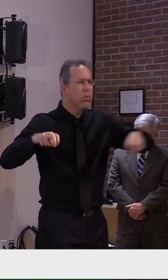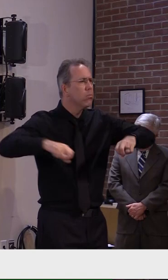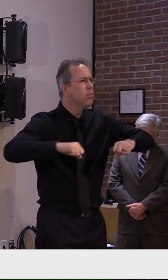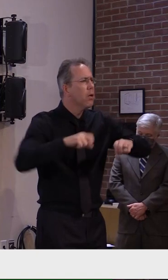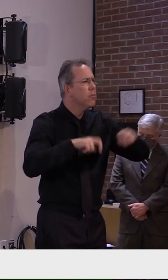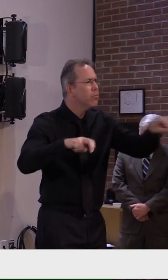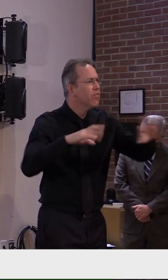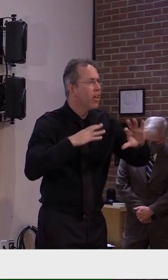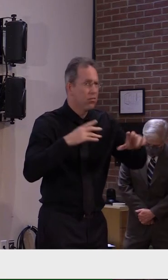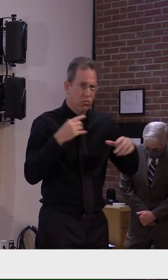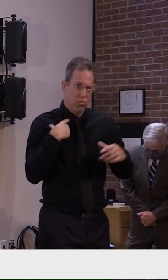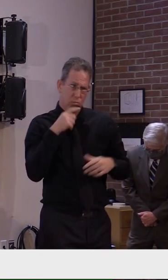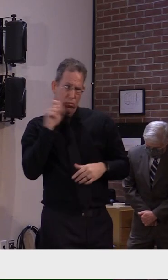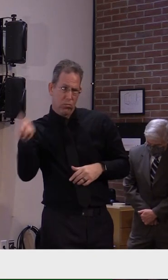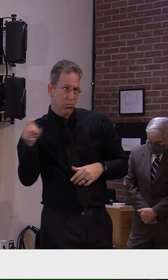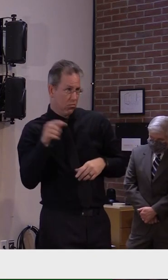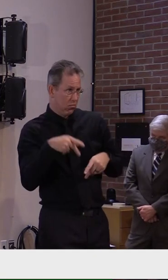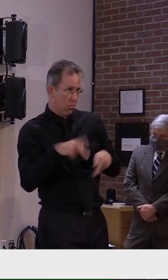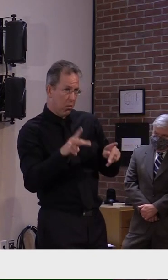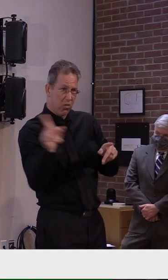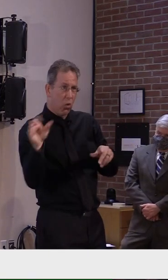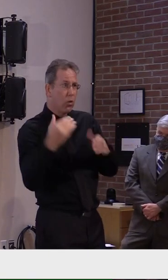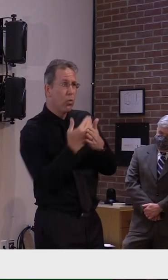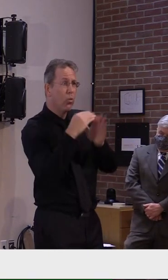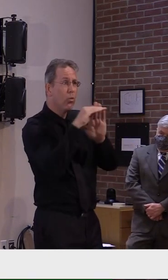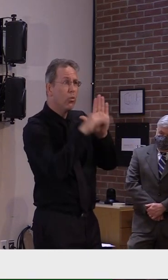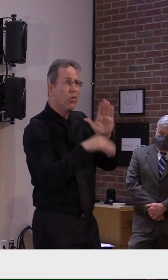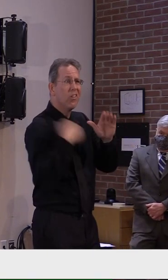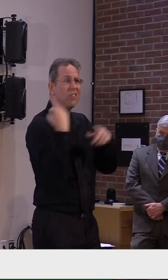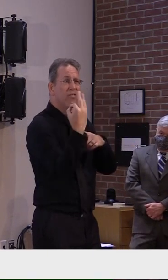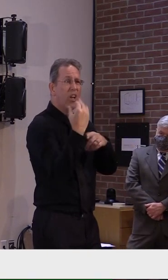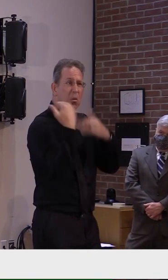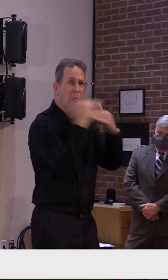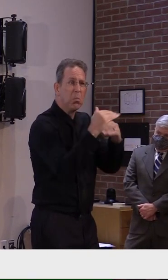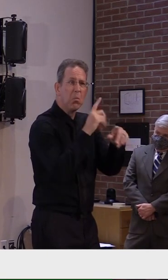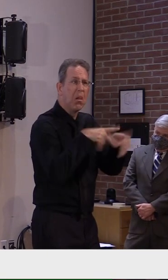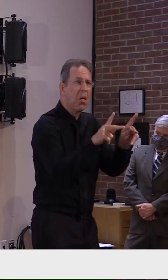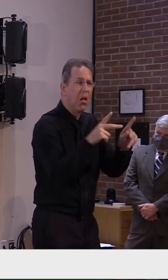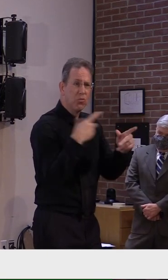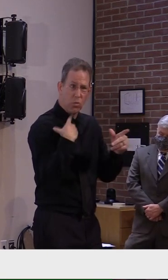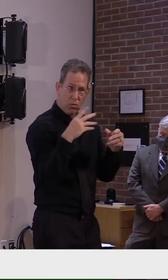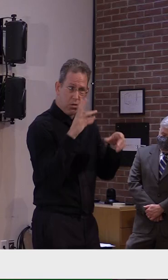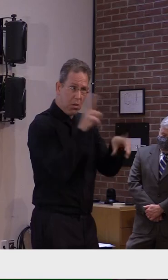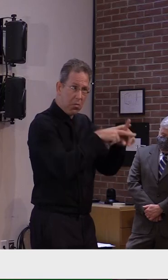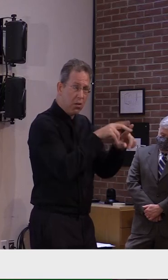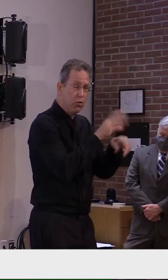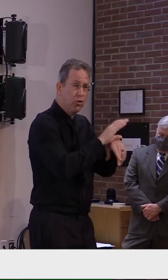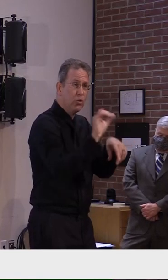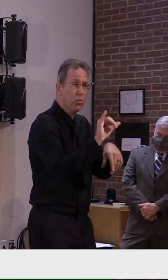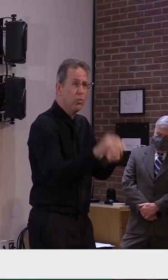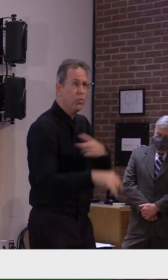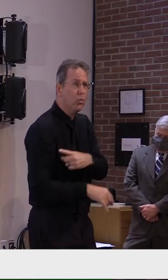guidelines to you if you don't have them or if you can't find them on the, uh, ACCD website.